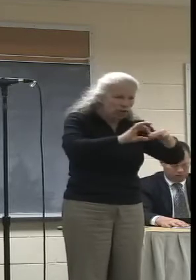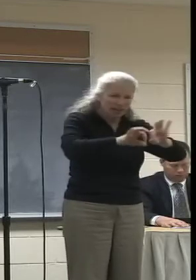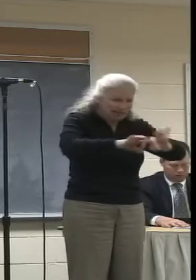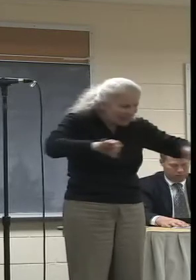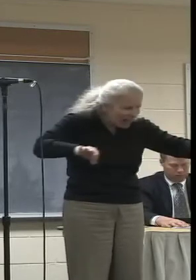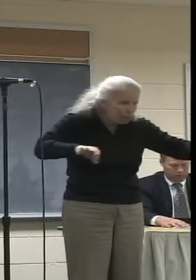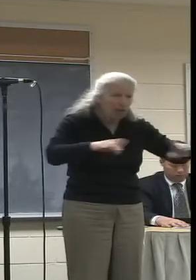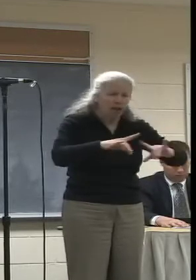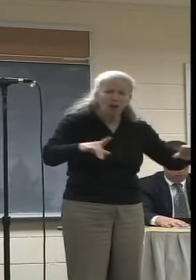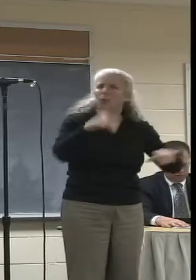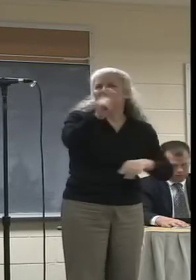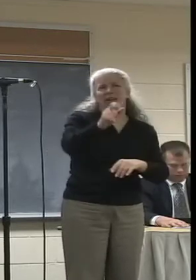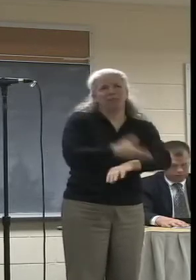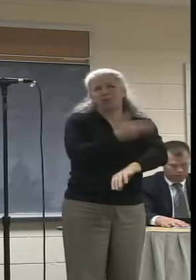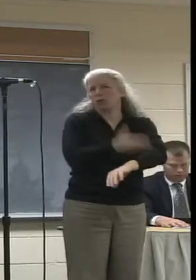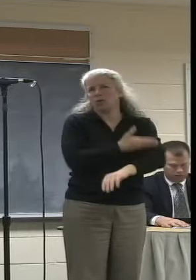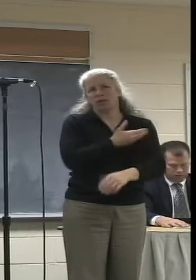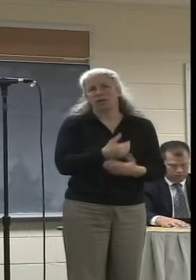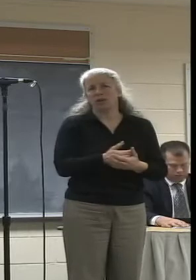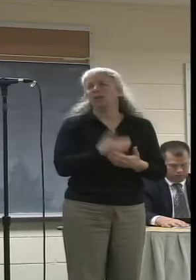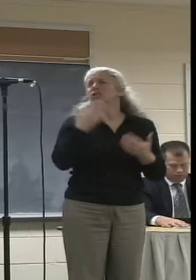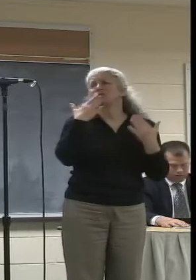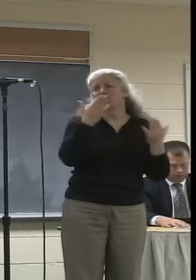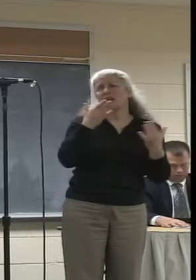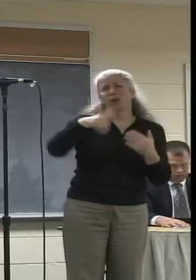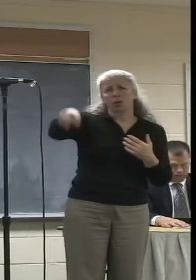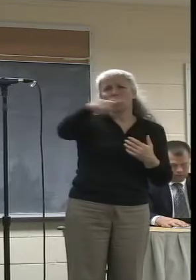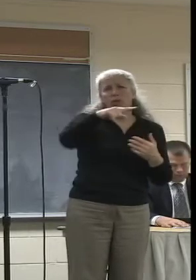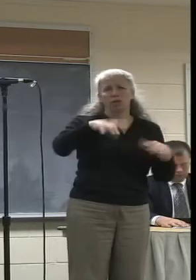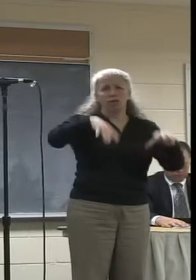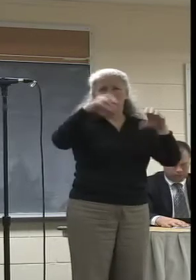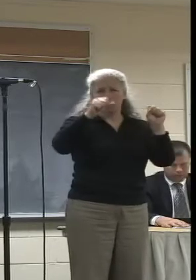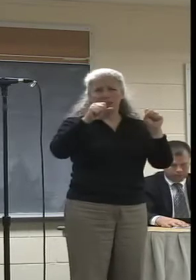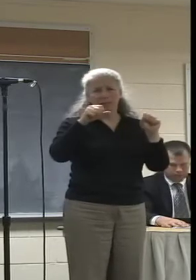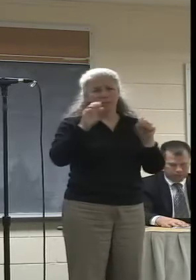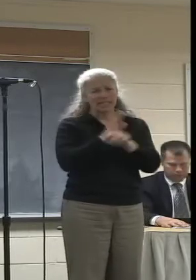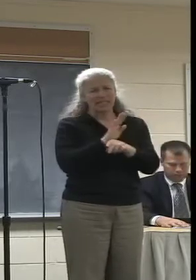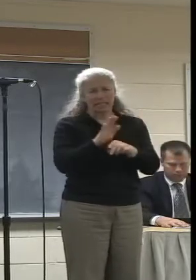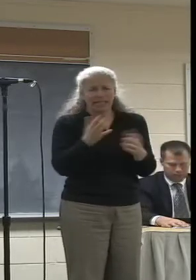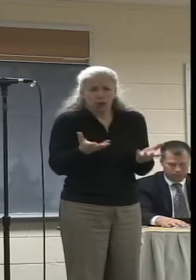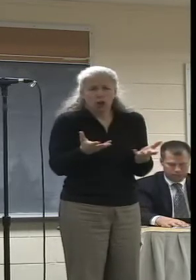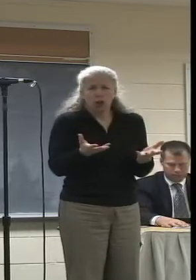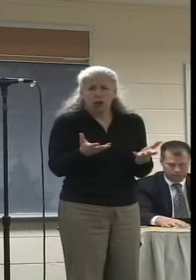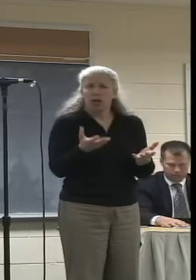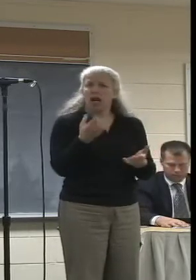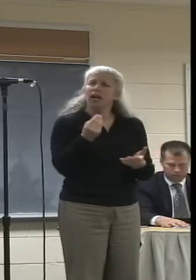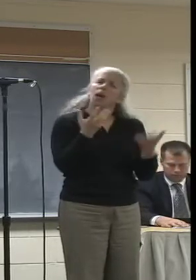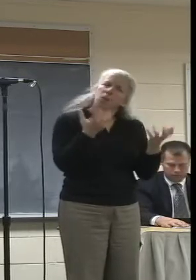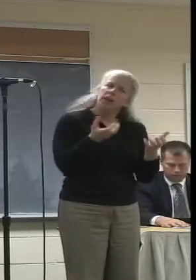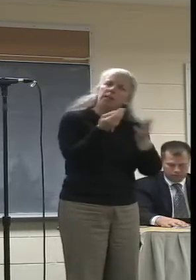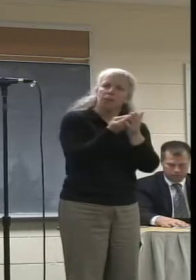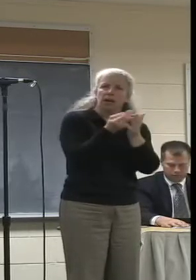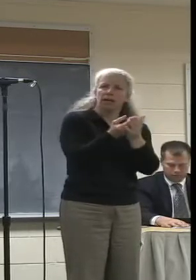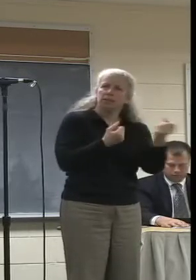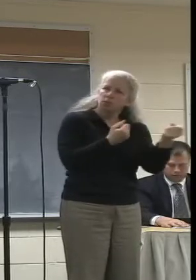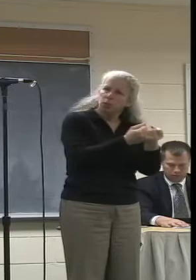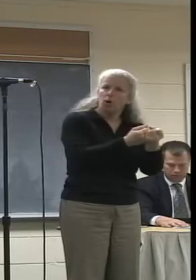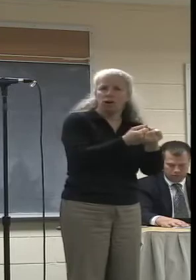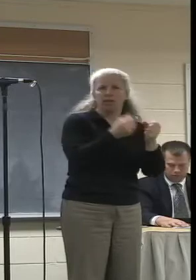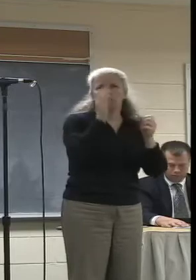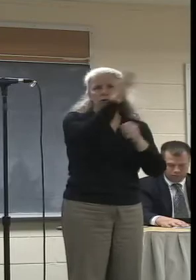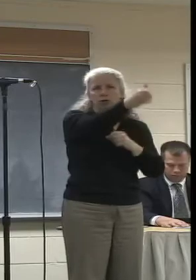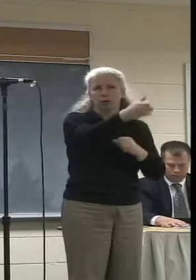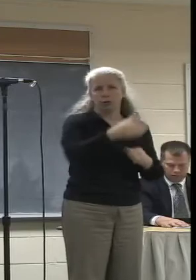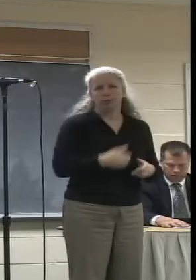there. So I want to thank everyone for having this enterprise and really make sure that we get the funding to support it going forward.